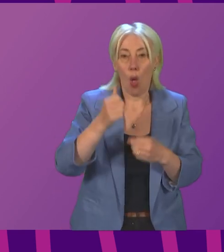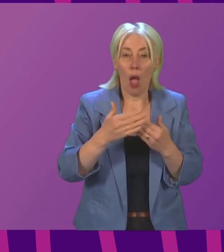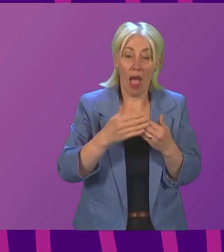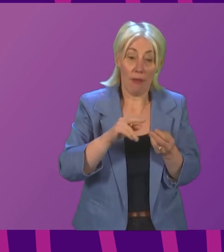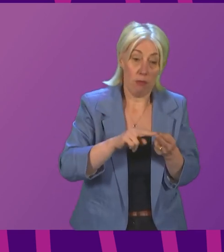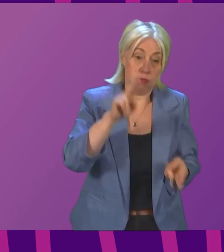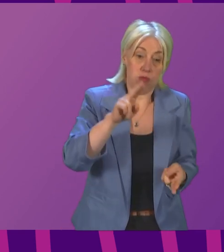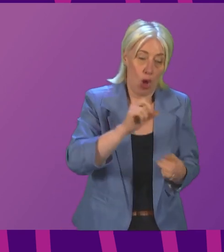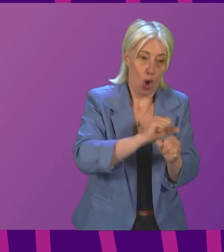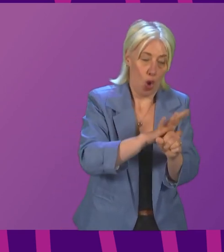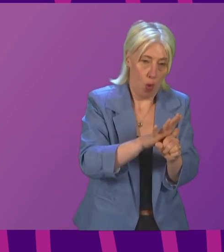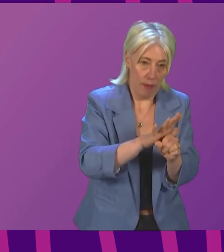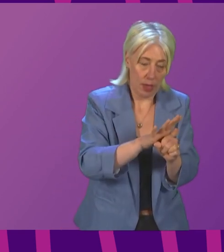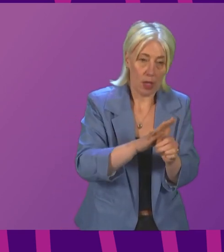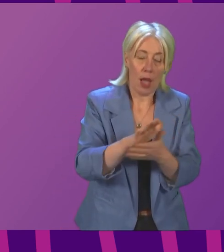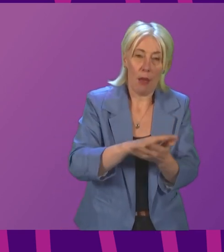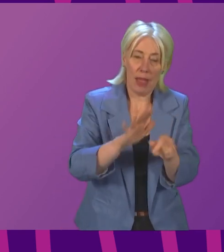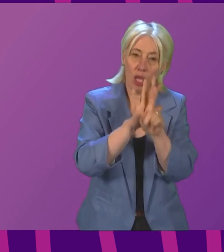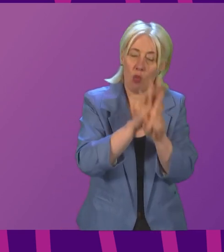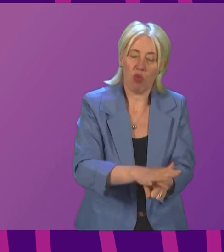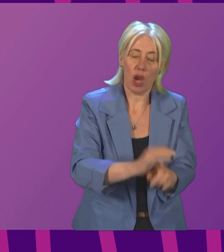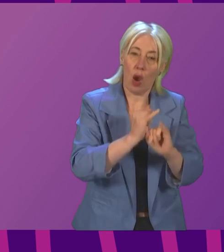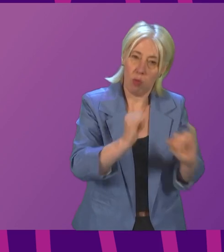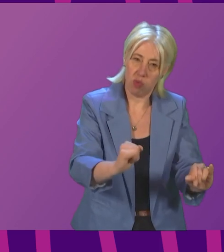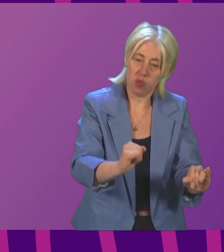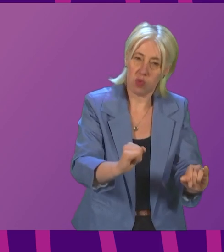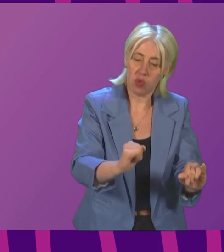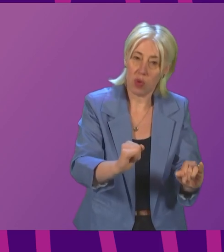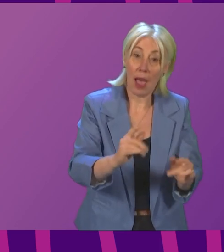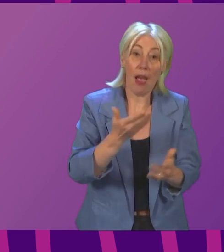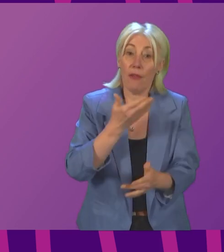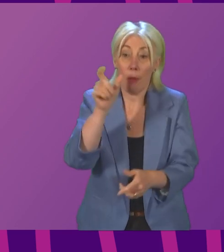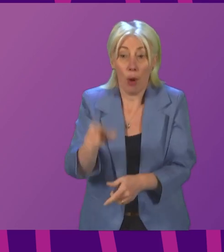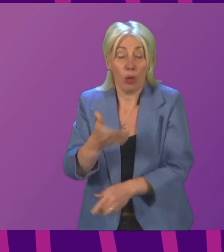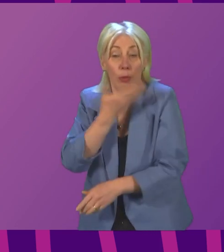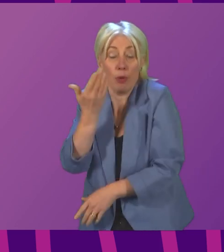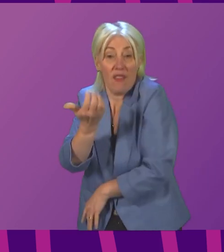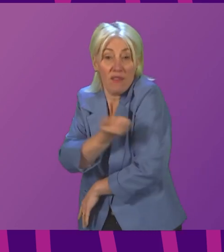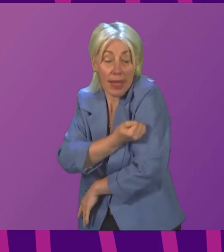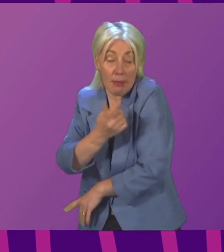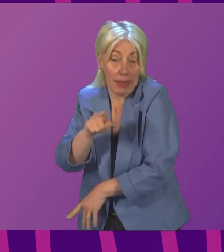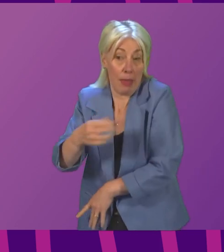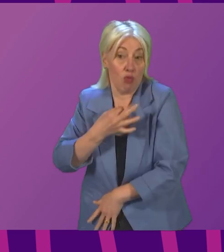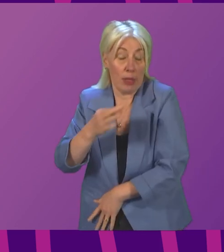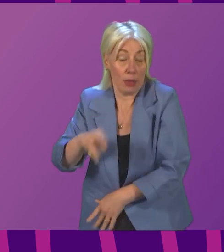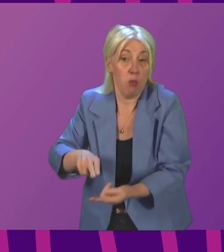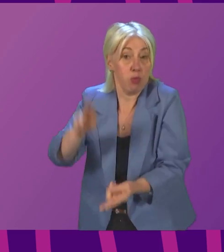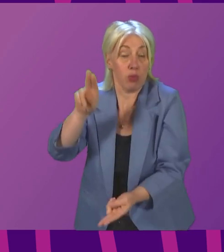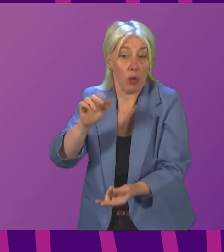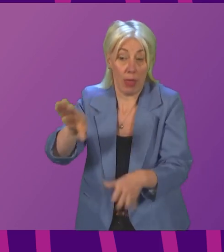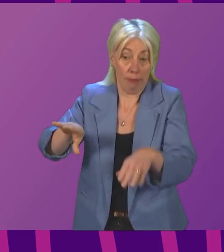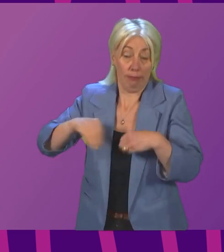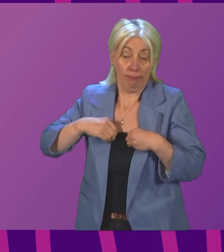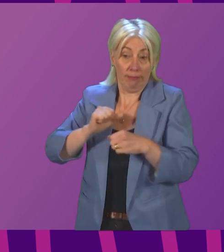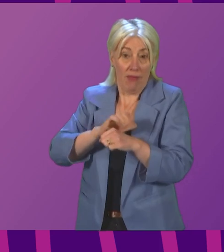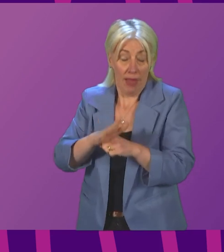cases there are, the greater that pressure will be. People who are not vaccinated are at greater risk of getting the virus and